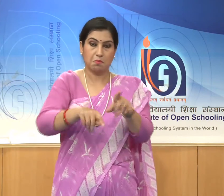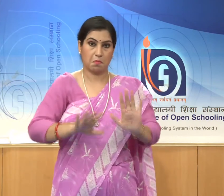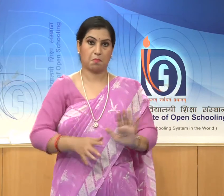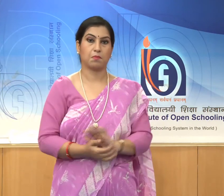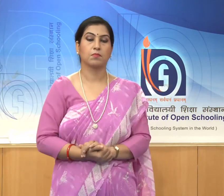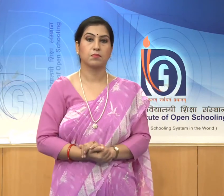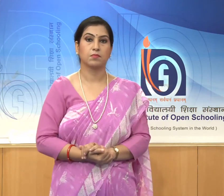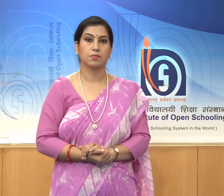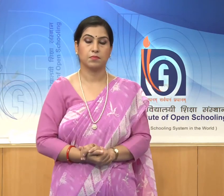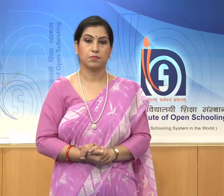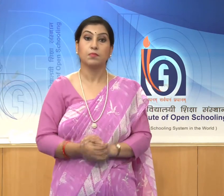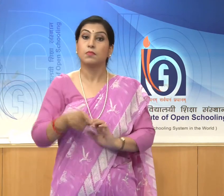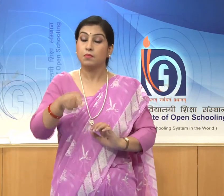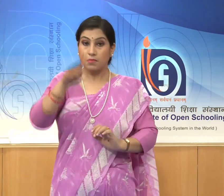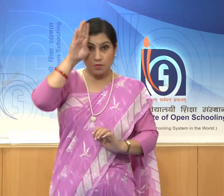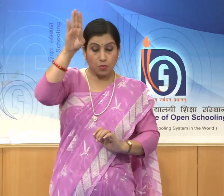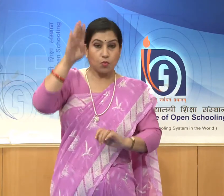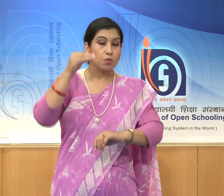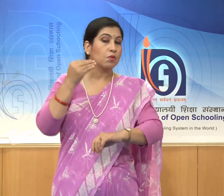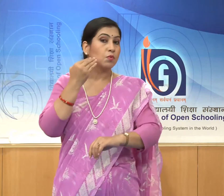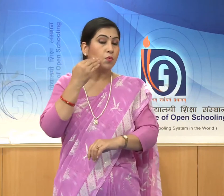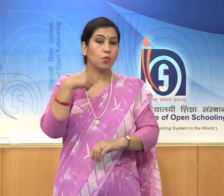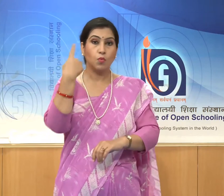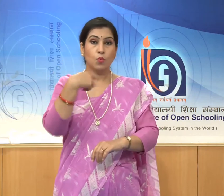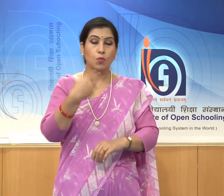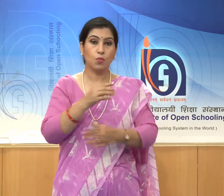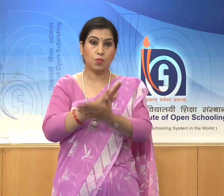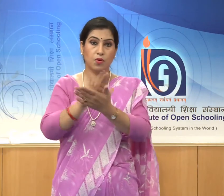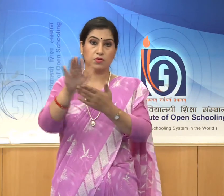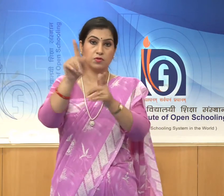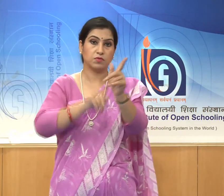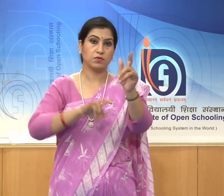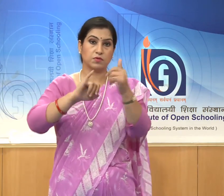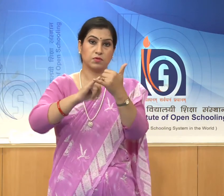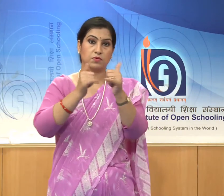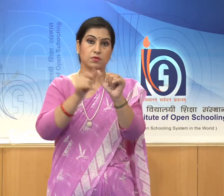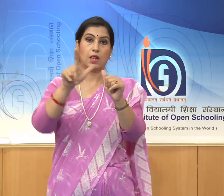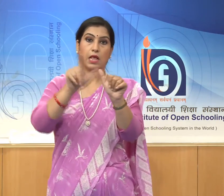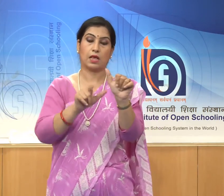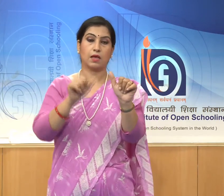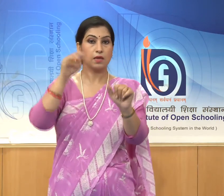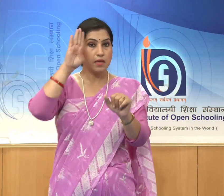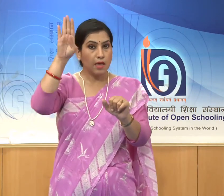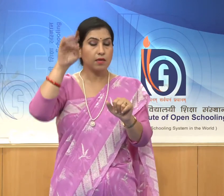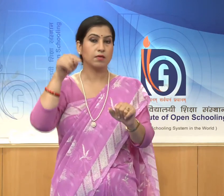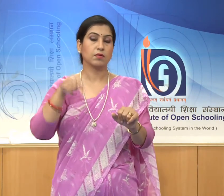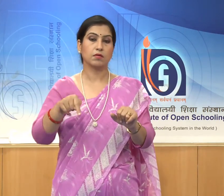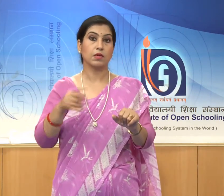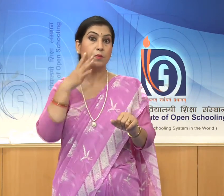Speciality, the rule of the Haisala kings, many important temple